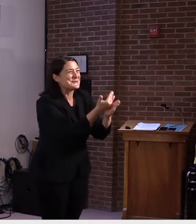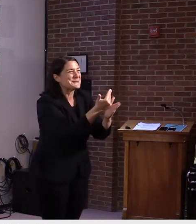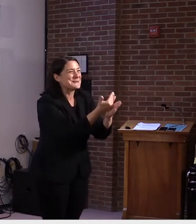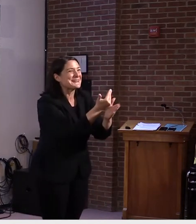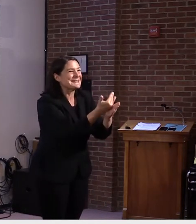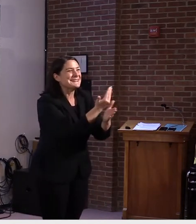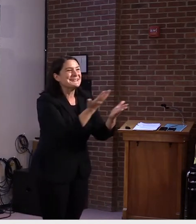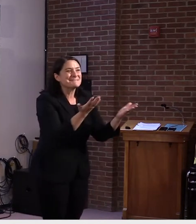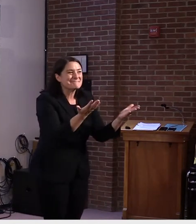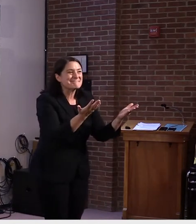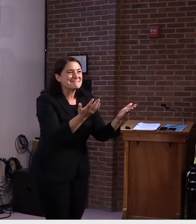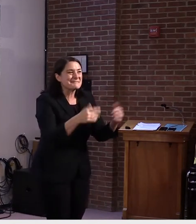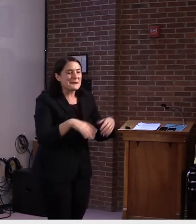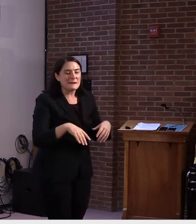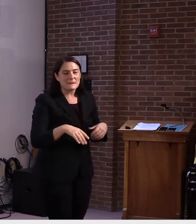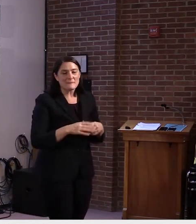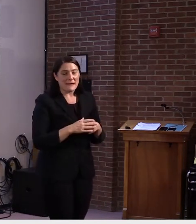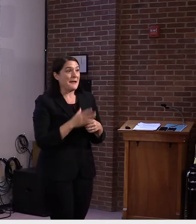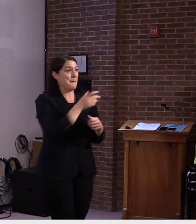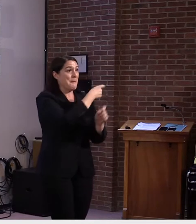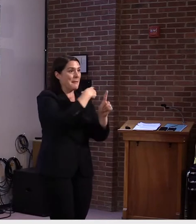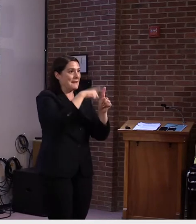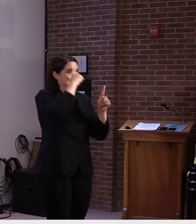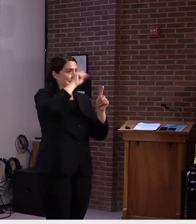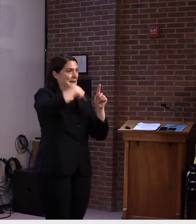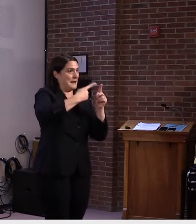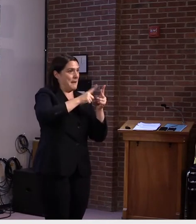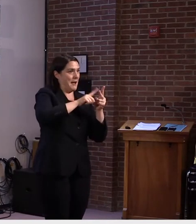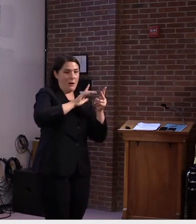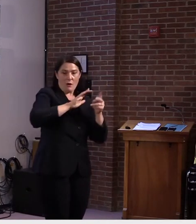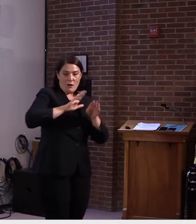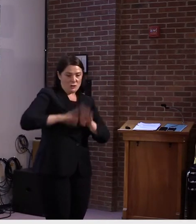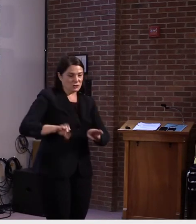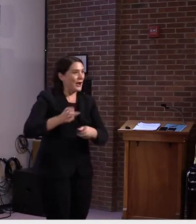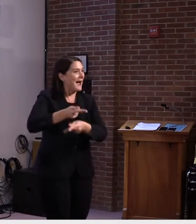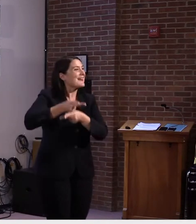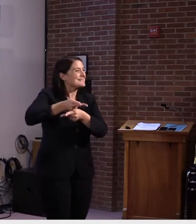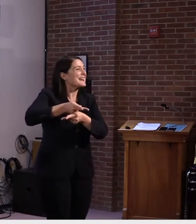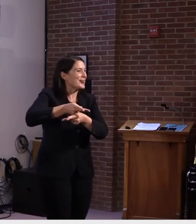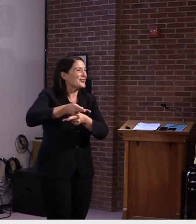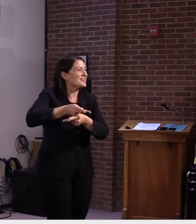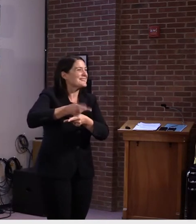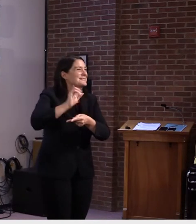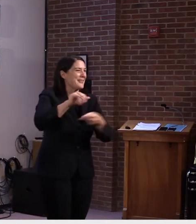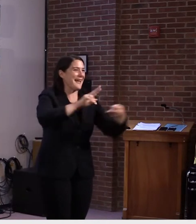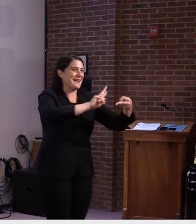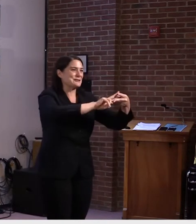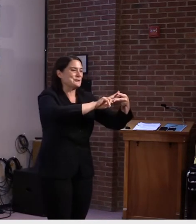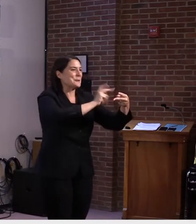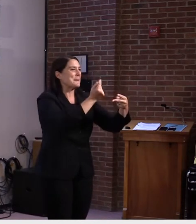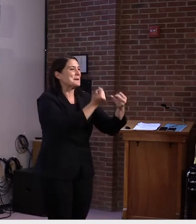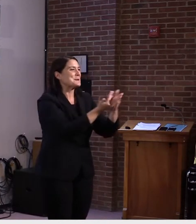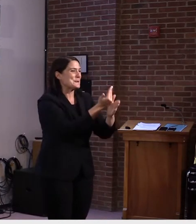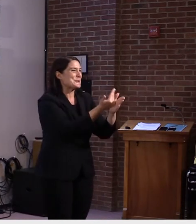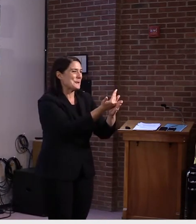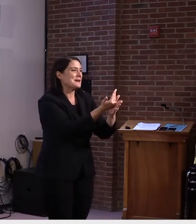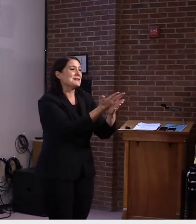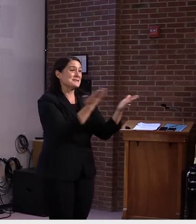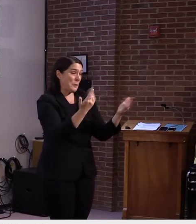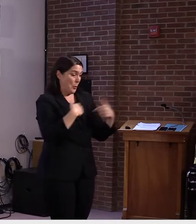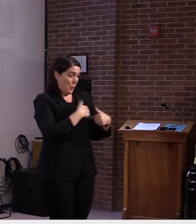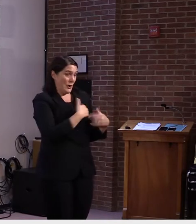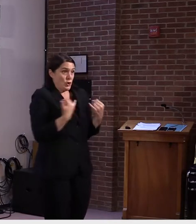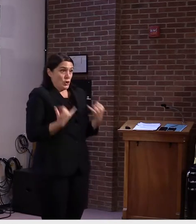pandemic in terms of childcare distribution, but I think working with the locals, working with our community providers,